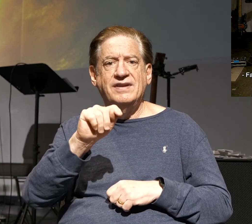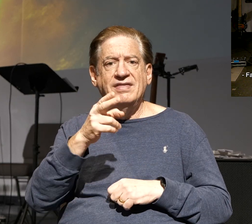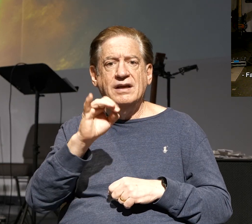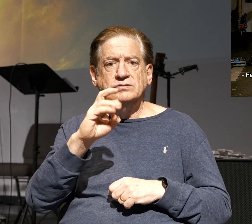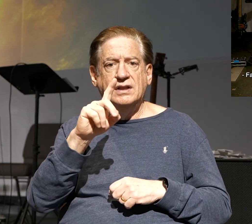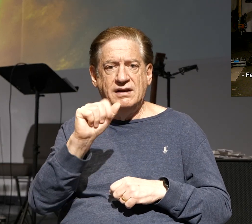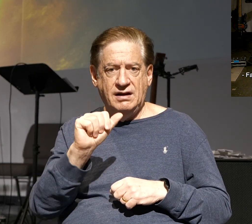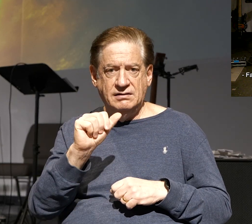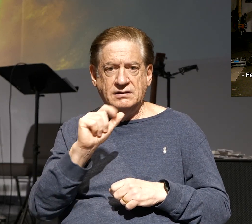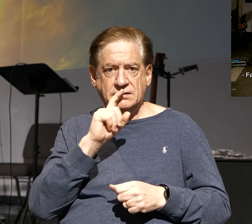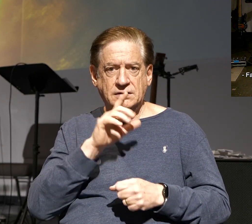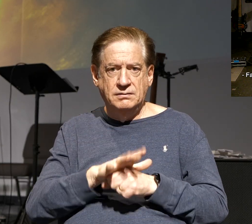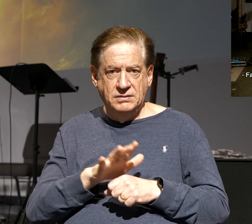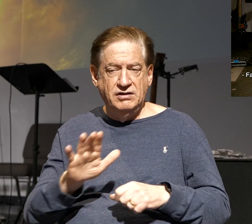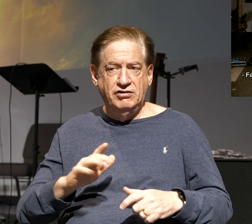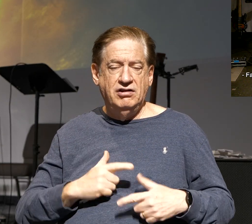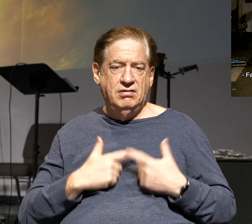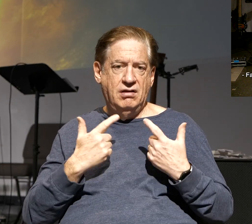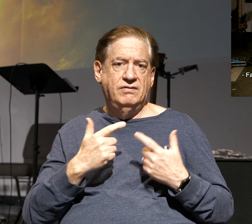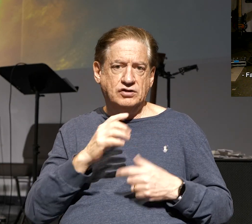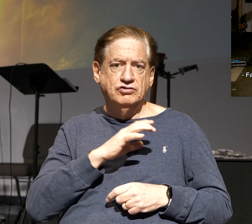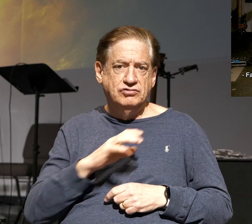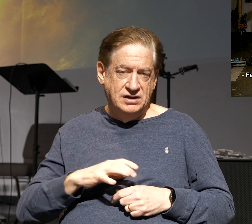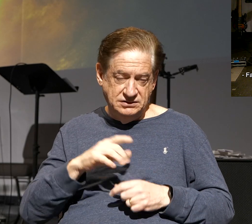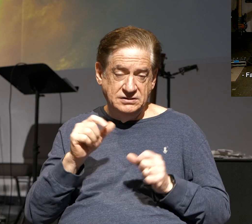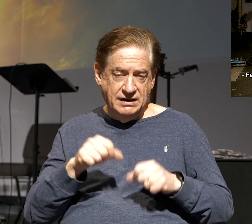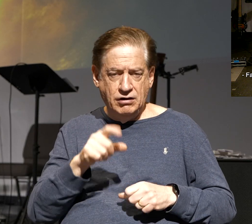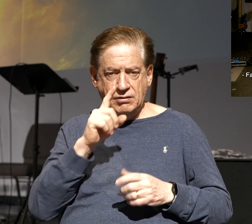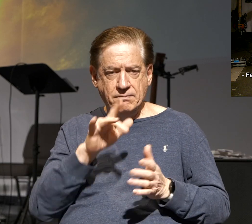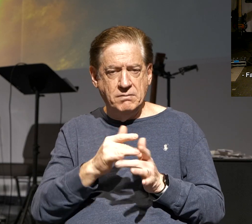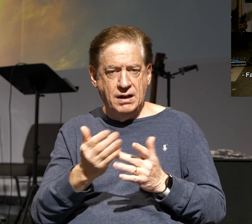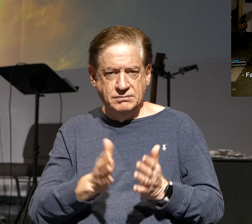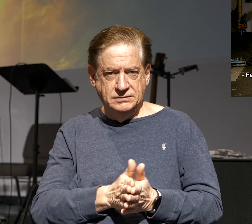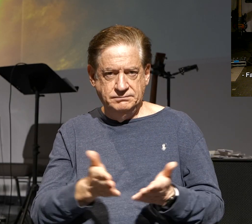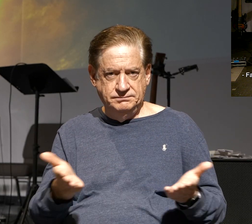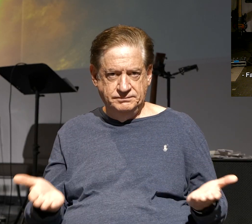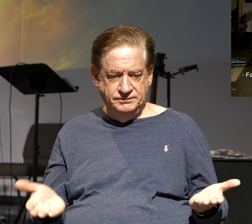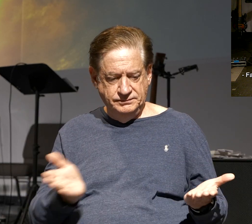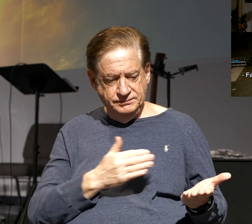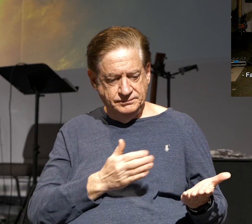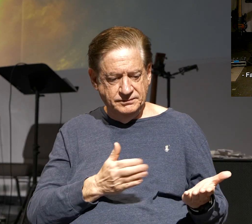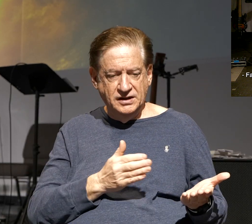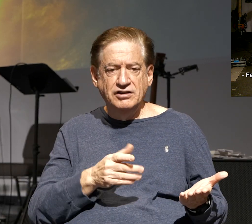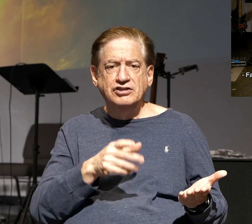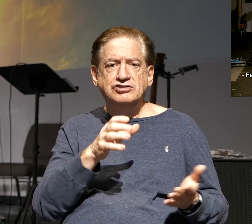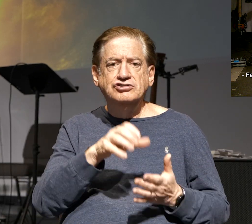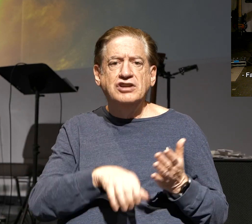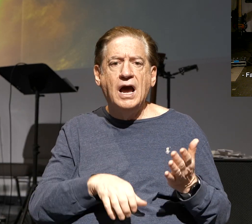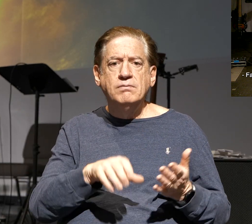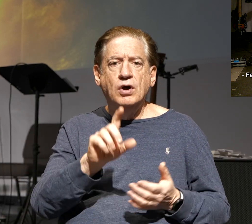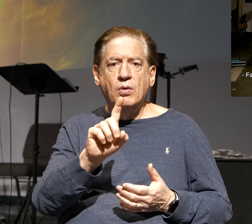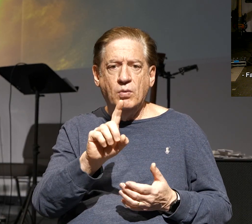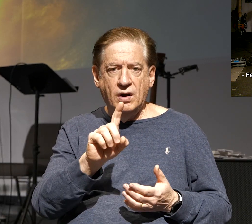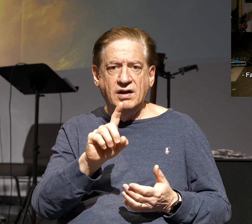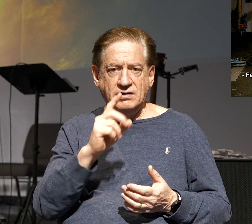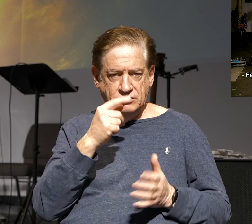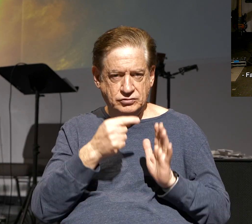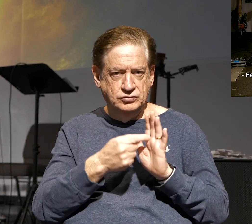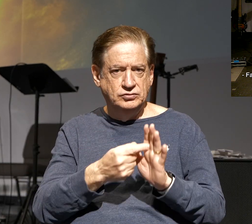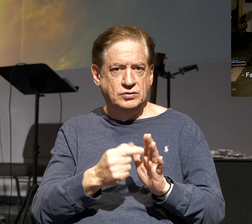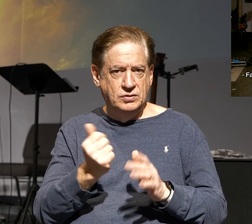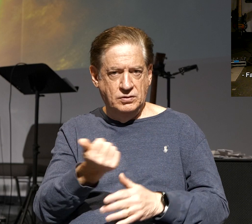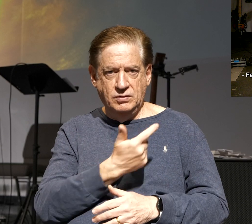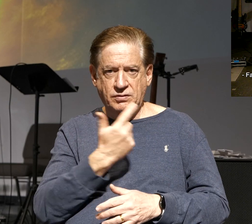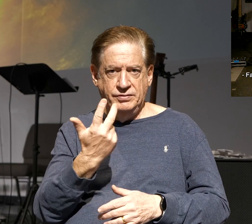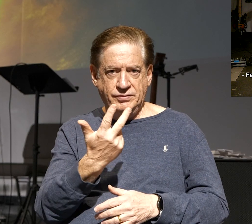who committed their life to Christ, and you can. If you've got your Bibles open, turn back to chapter 1, and I'm going to show you all three of these